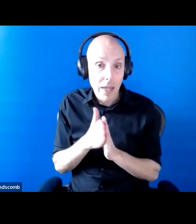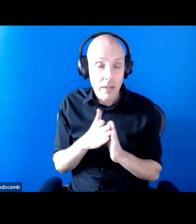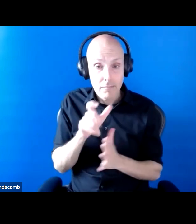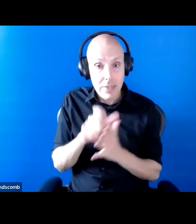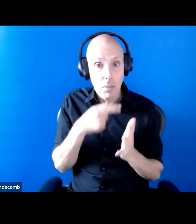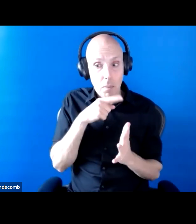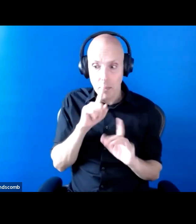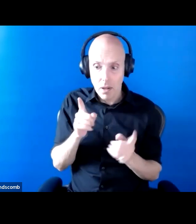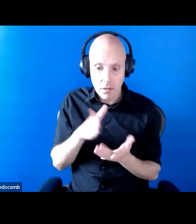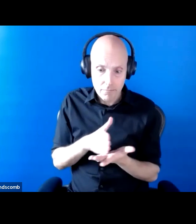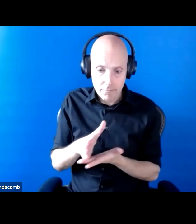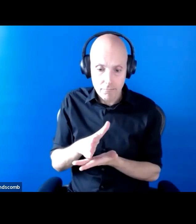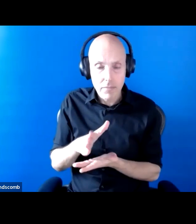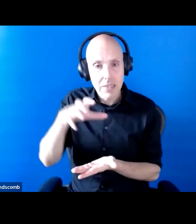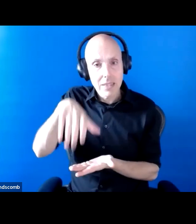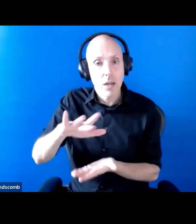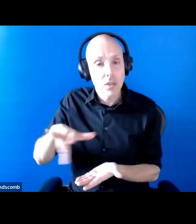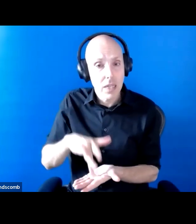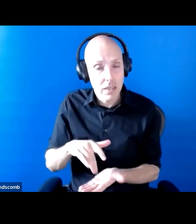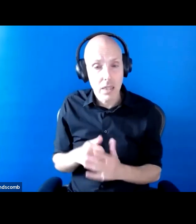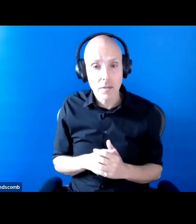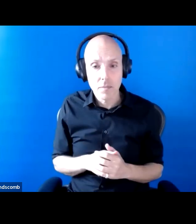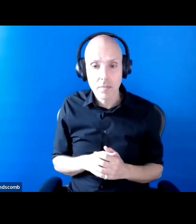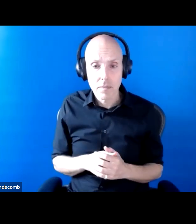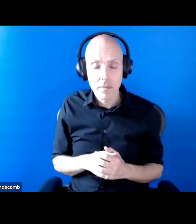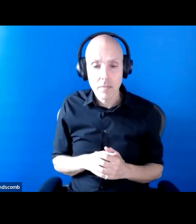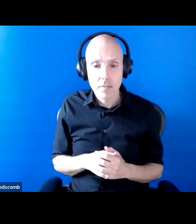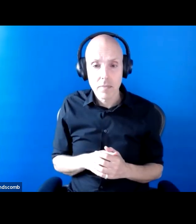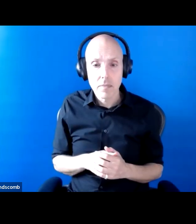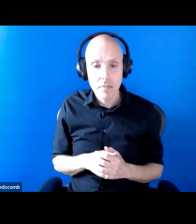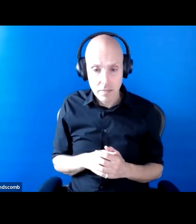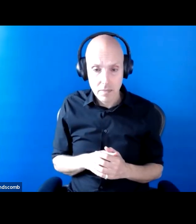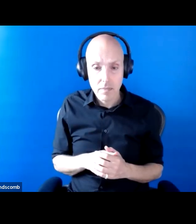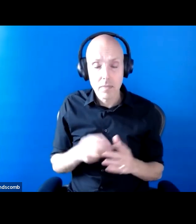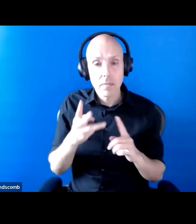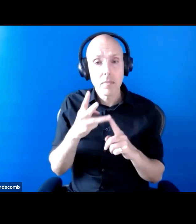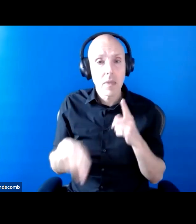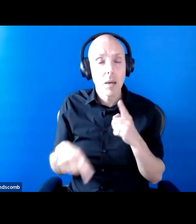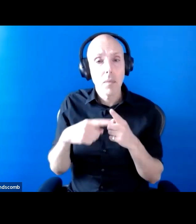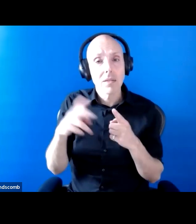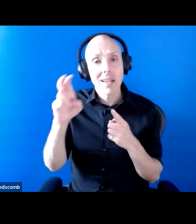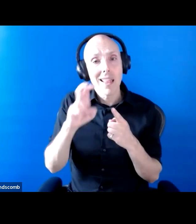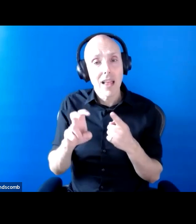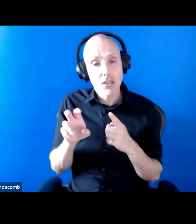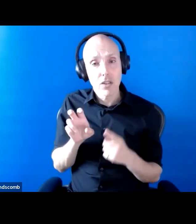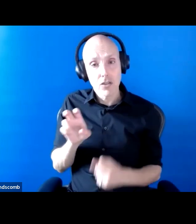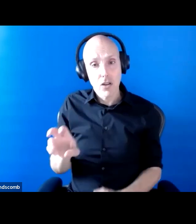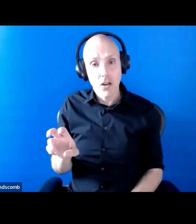centres and with electric charging points for vehicles going